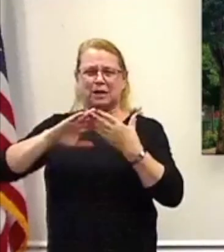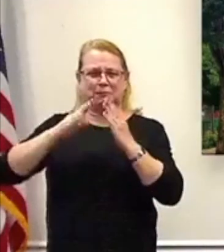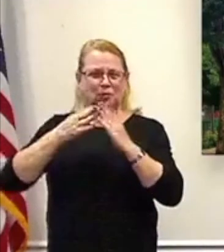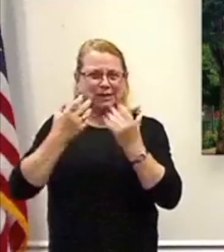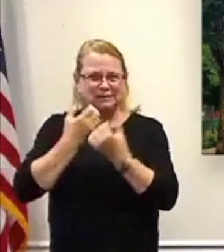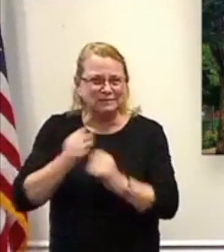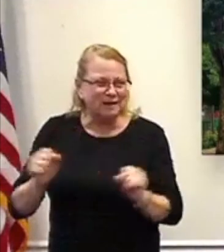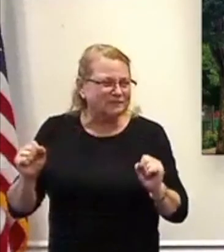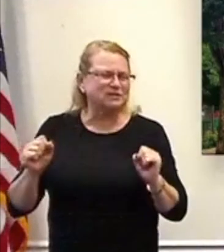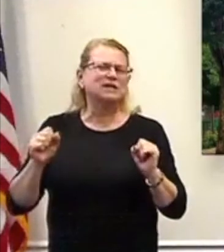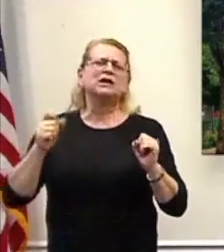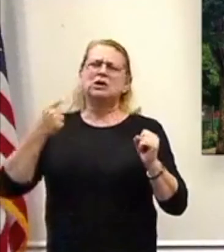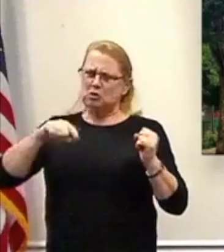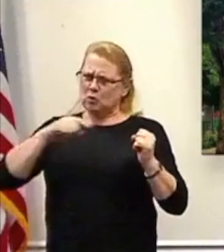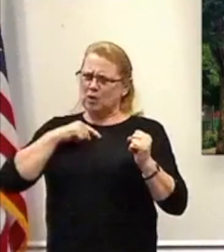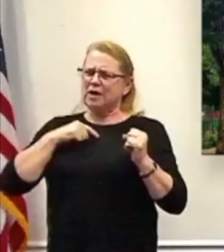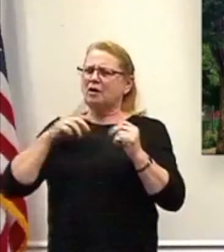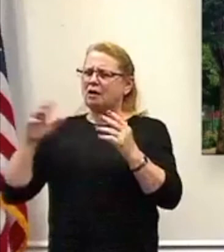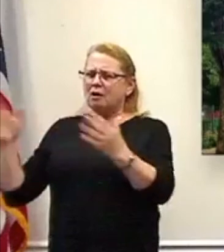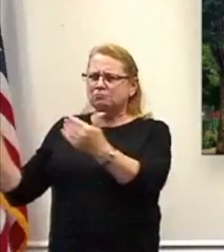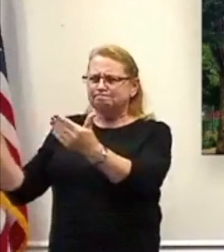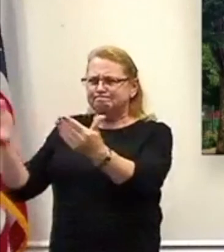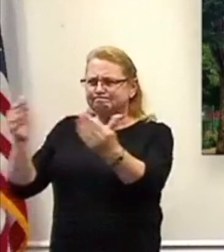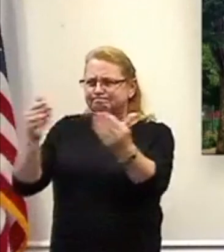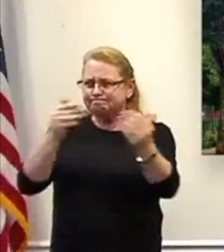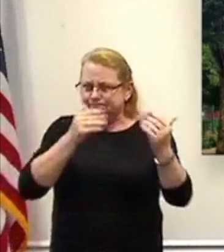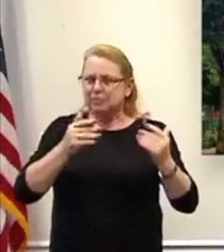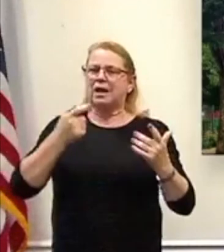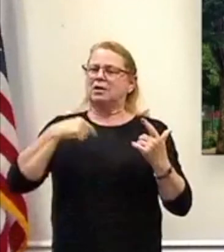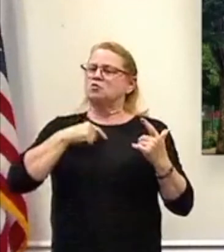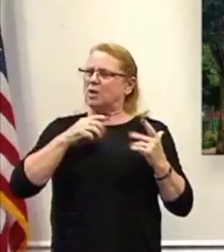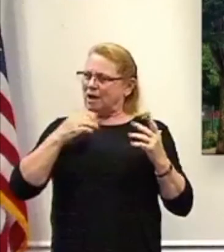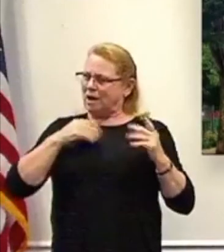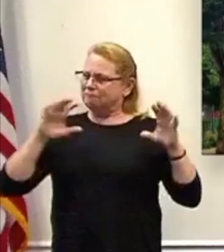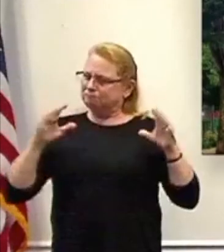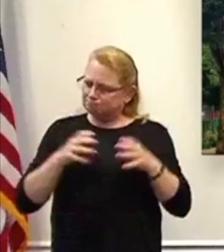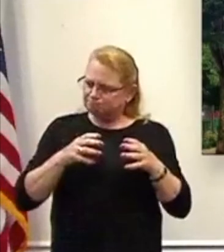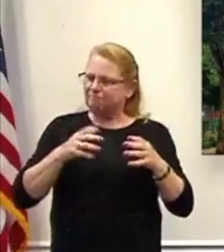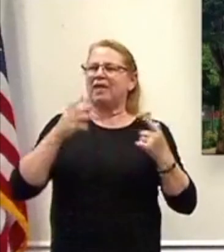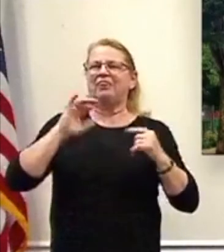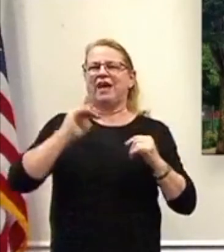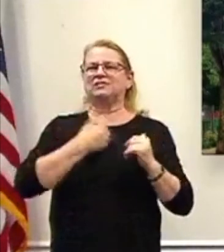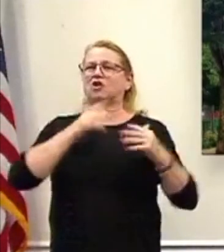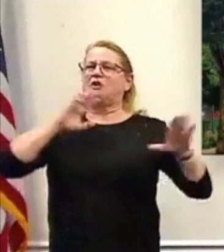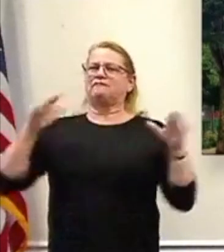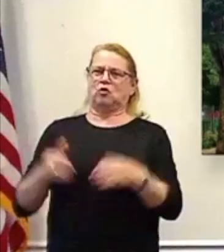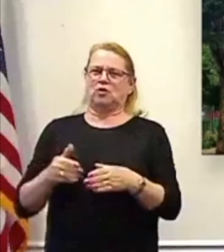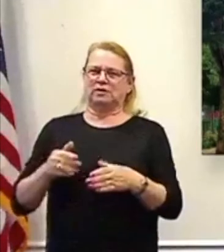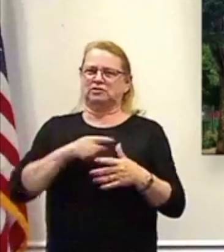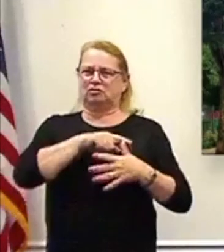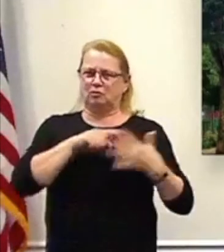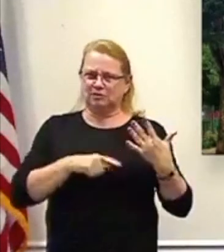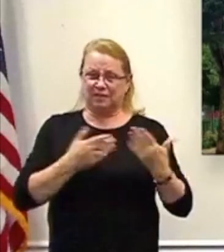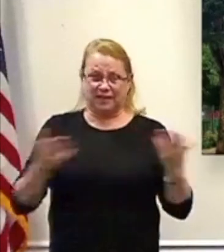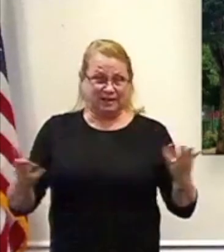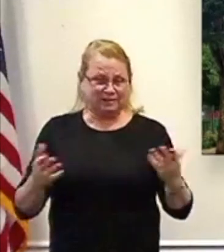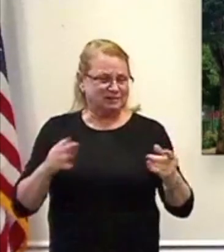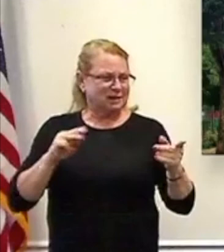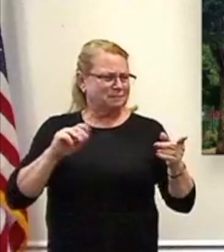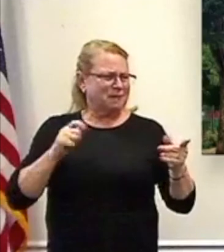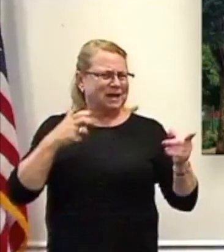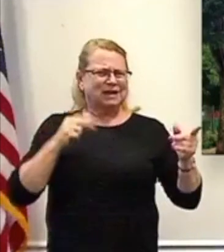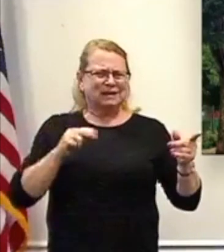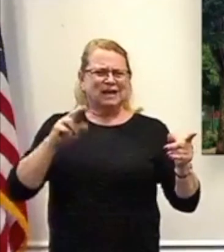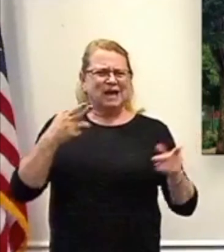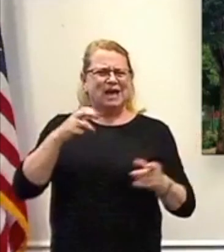progress by molding consensus. And that's the focus that we have here in the county. Megan, any information on Hedgewood outbreak? Yes, I'll get to